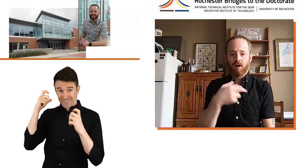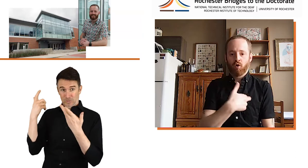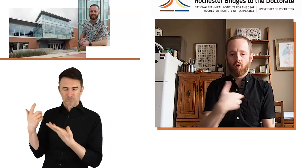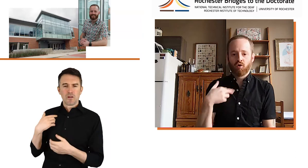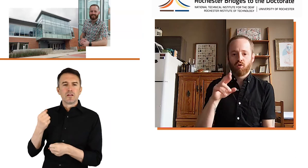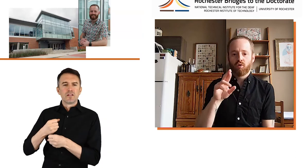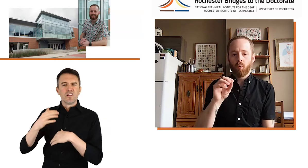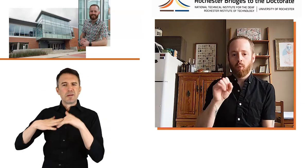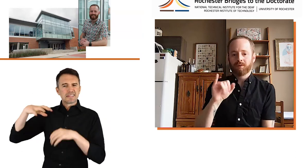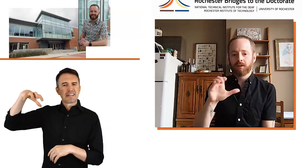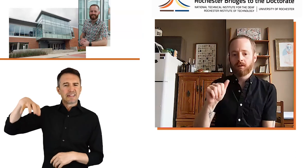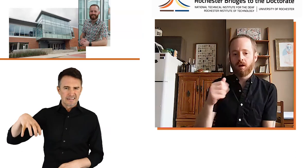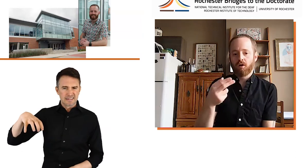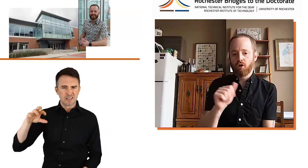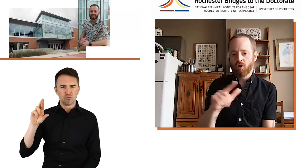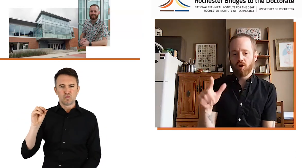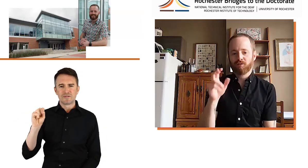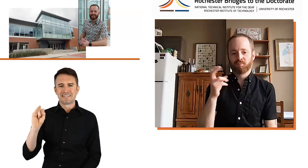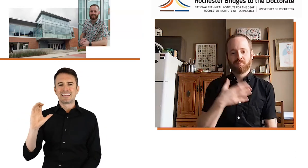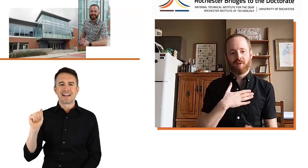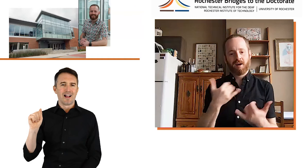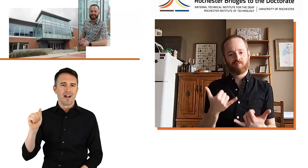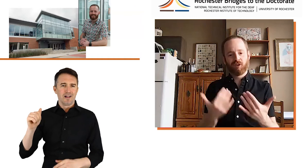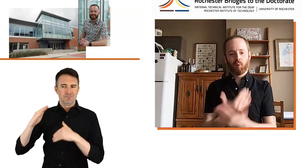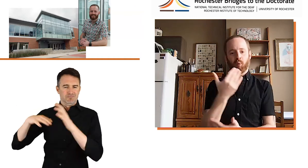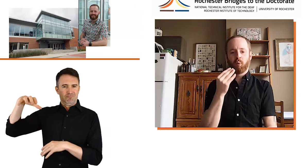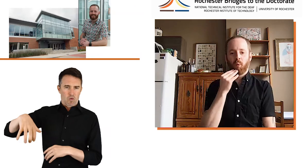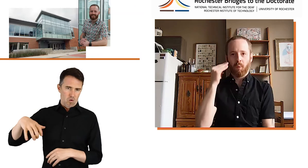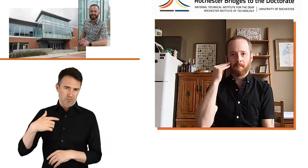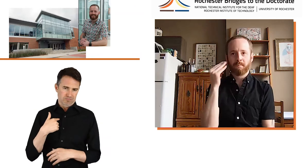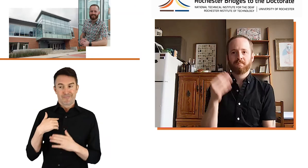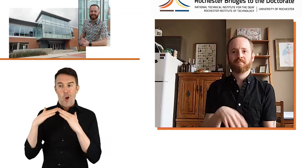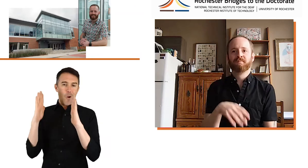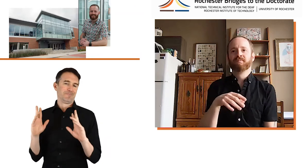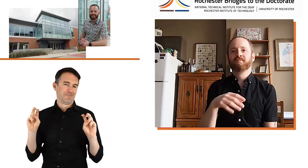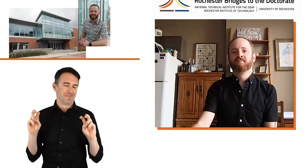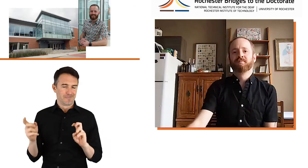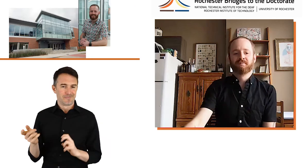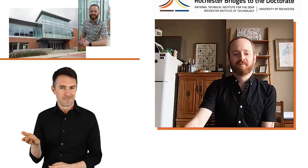So this is a picture of me in front of Rosica Hall, which is my new home at RIT.